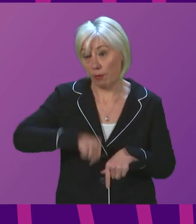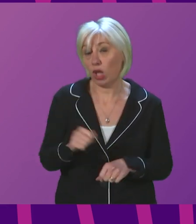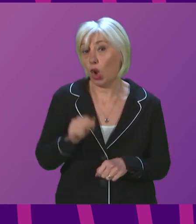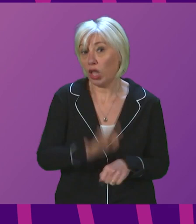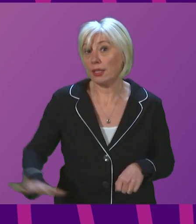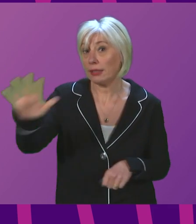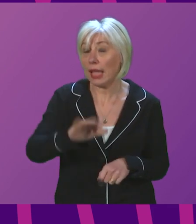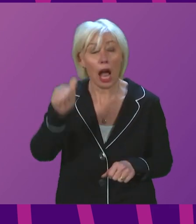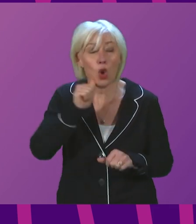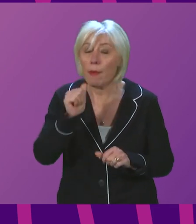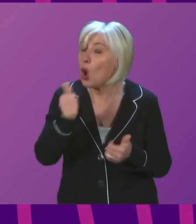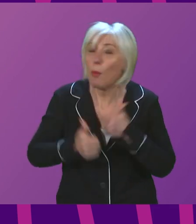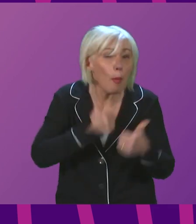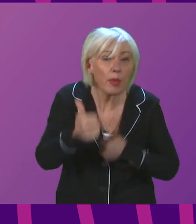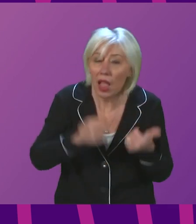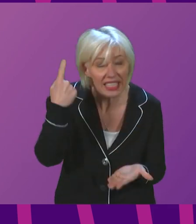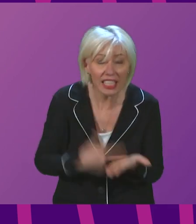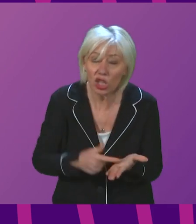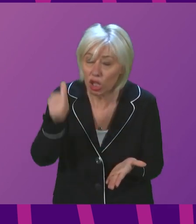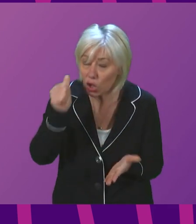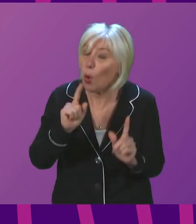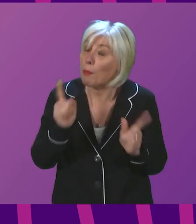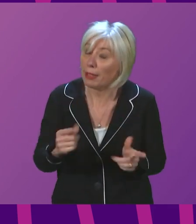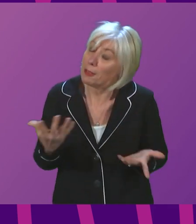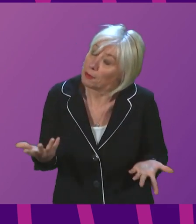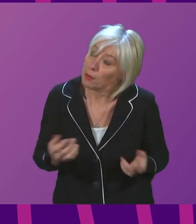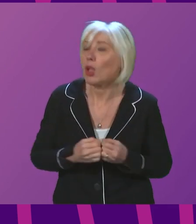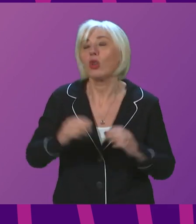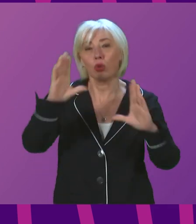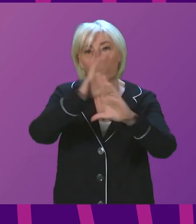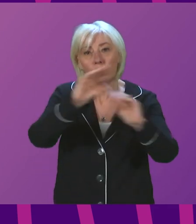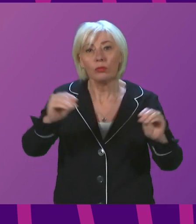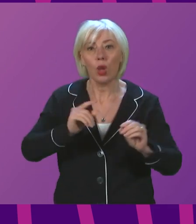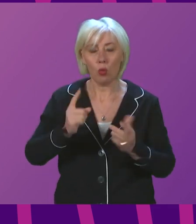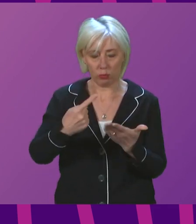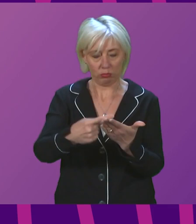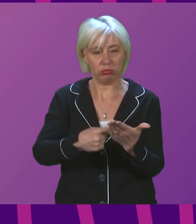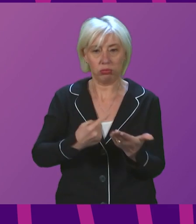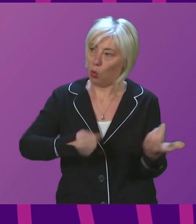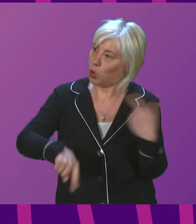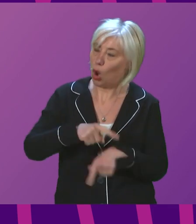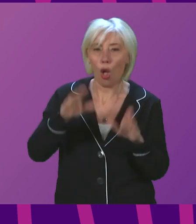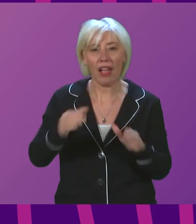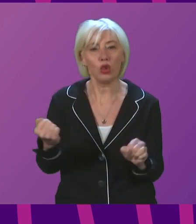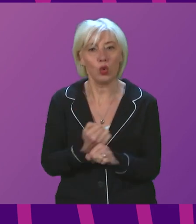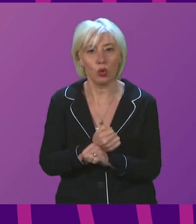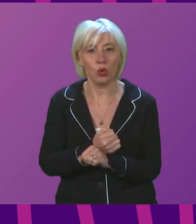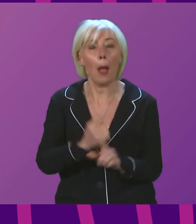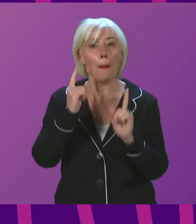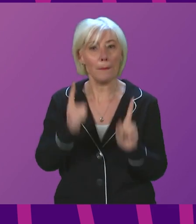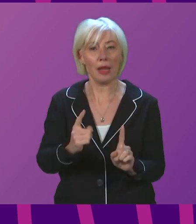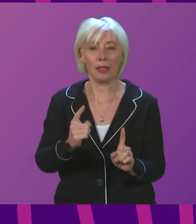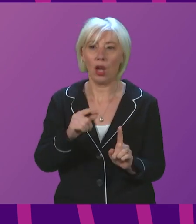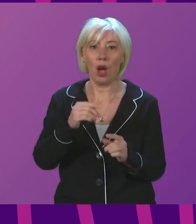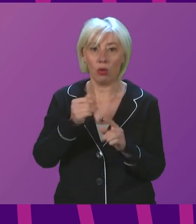these decisions might be. So let me now set out the steps we all need to take. Firstly, though, let me stress